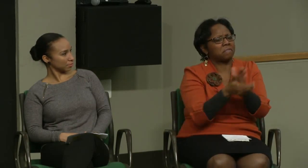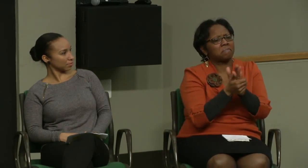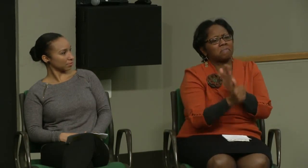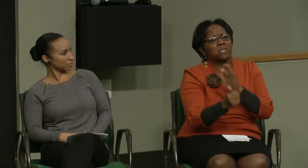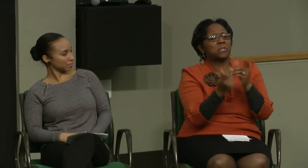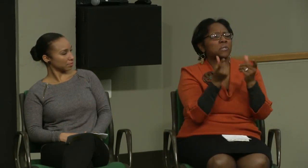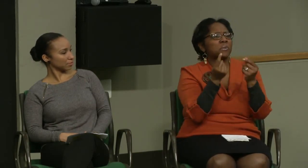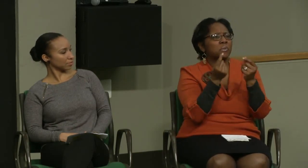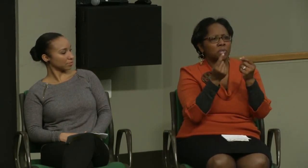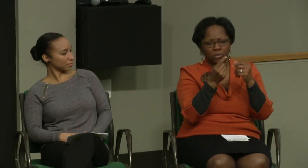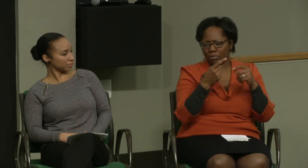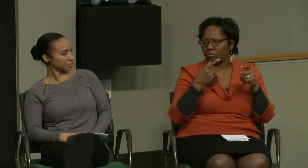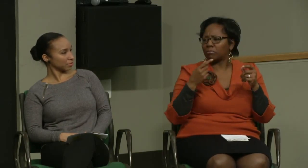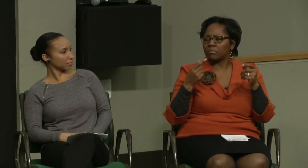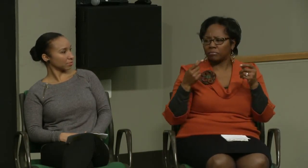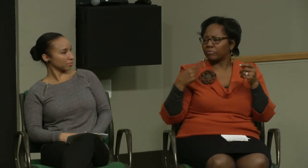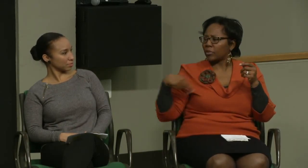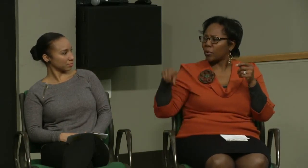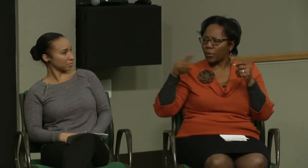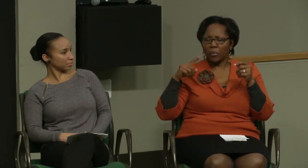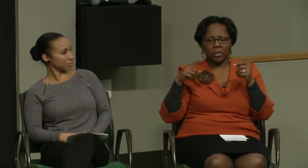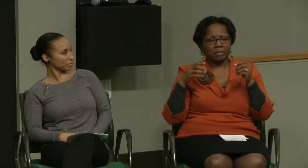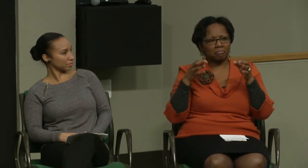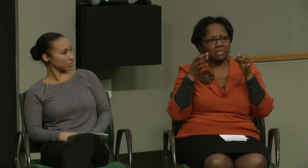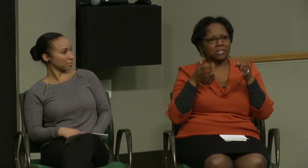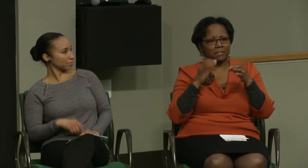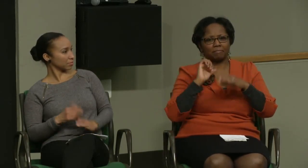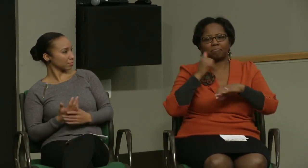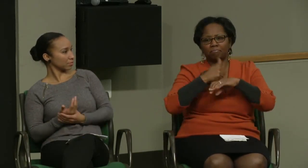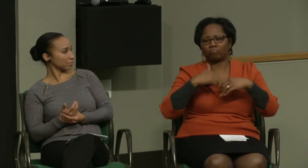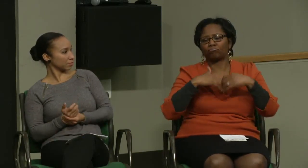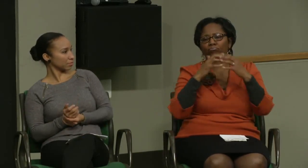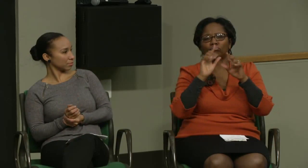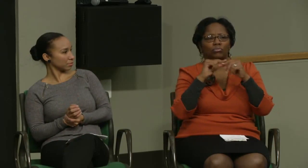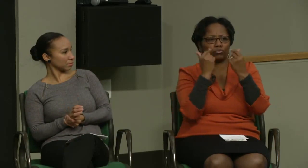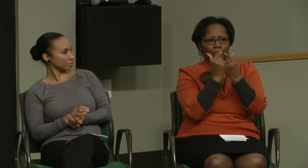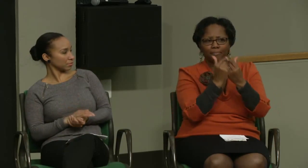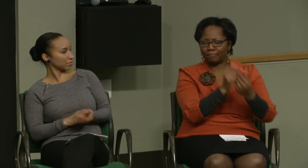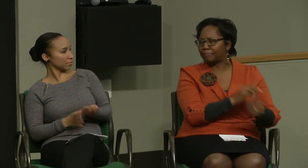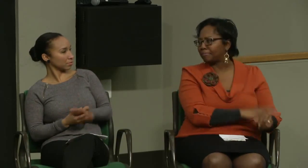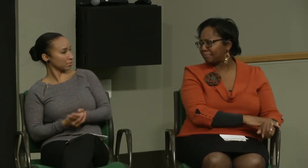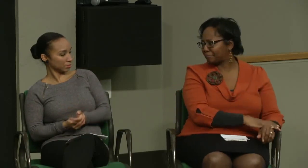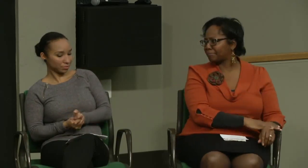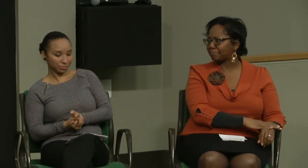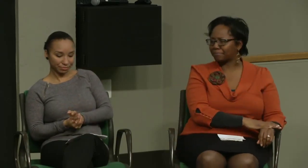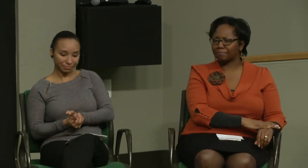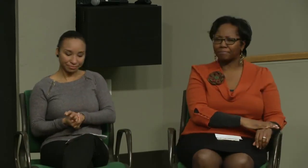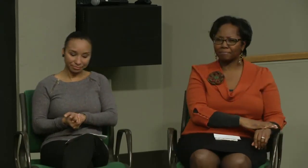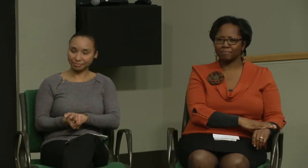some more specific training to focus in on specific skill building and improvement. And that's when we decided to form the group.